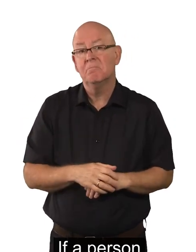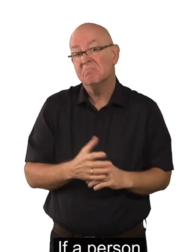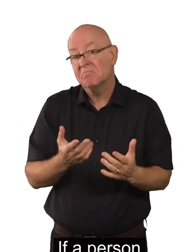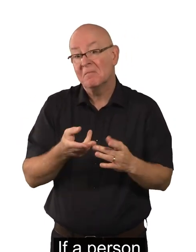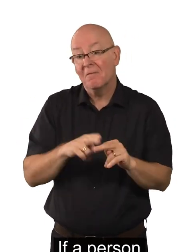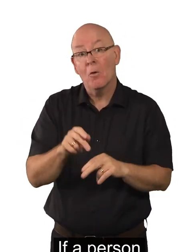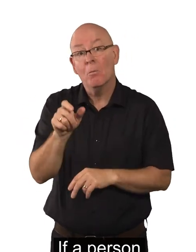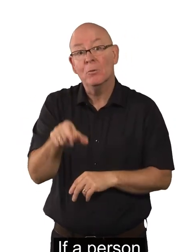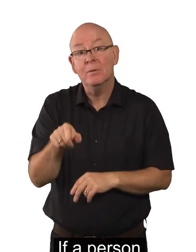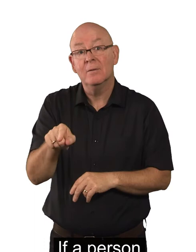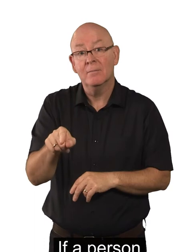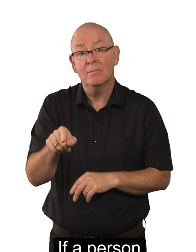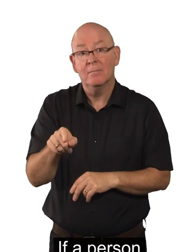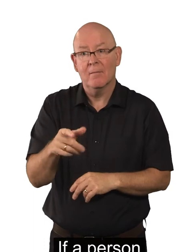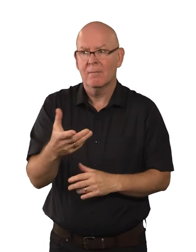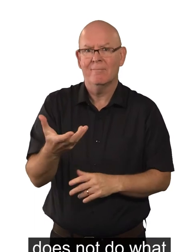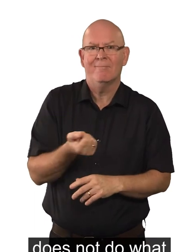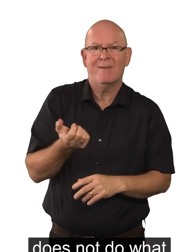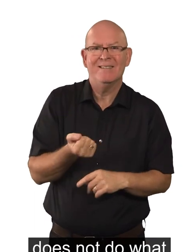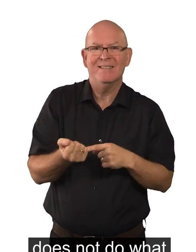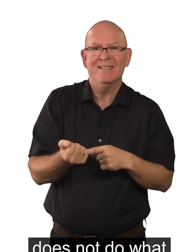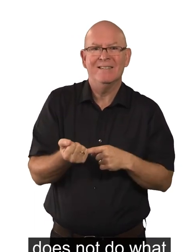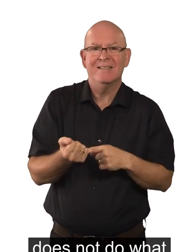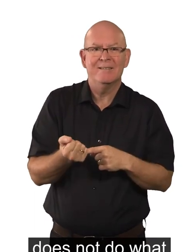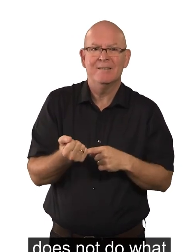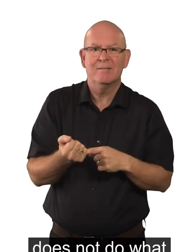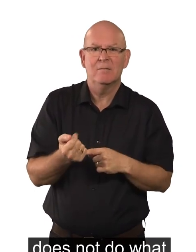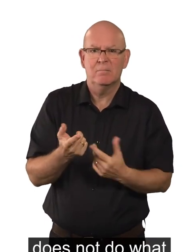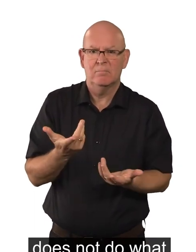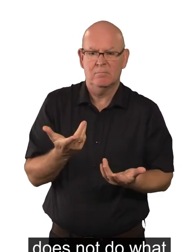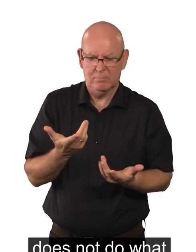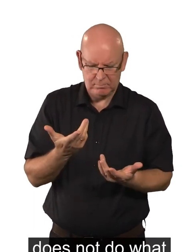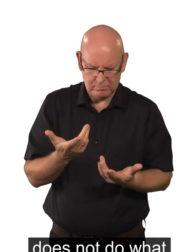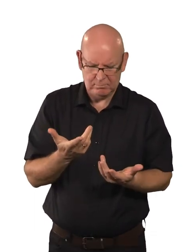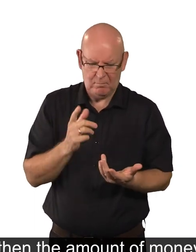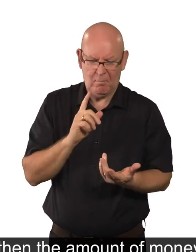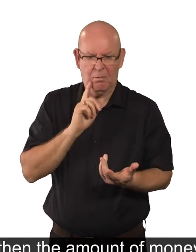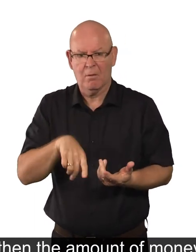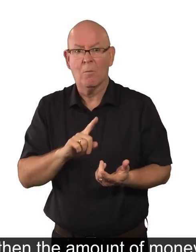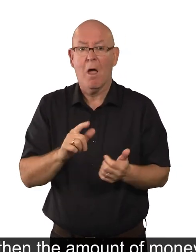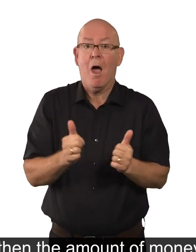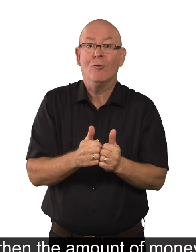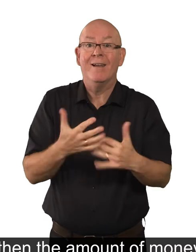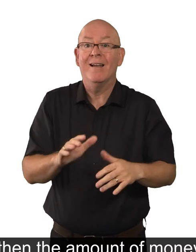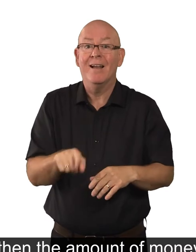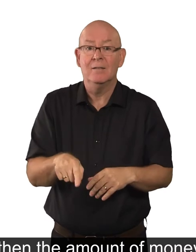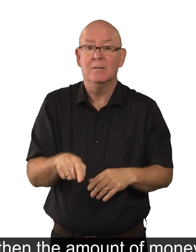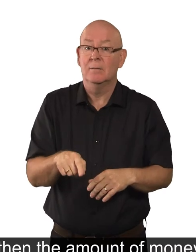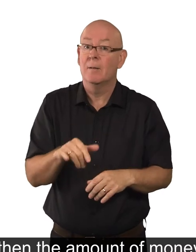If a person that gets a benefit does not do what they have agreed to do, then the amount of money that they